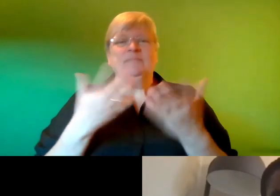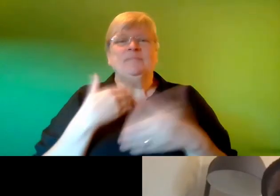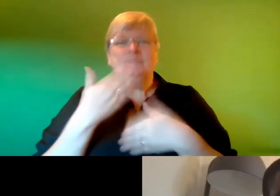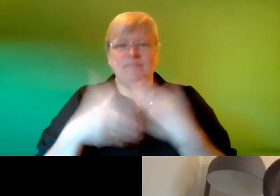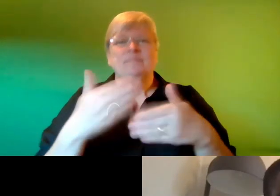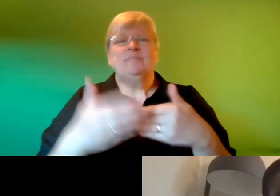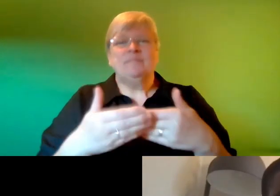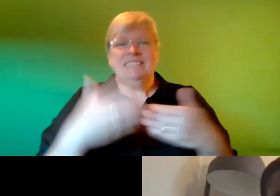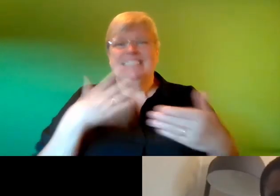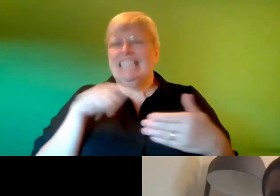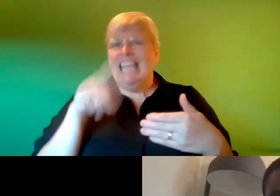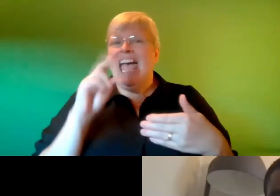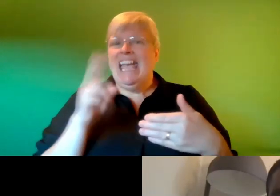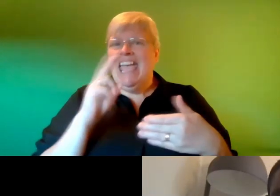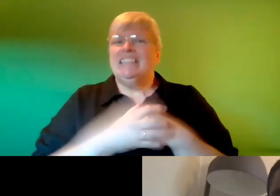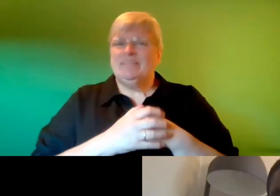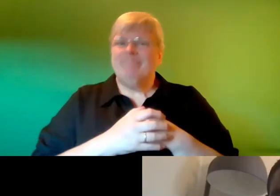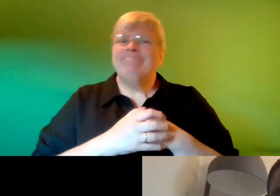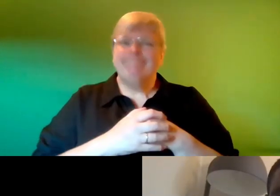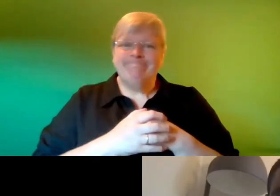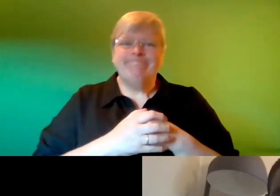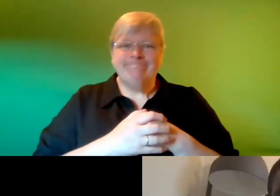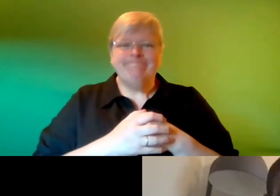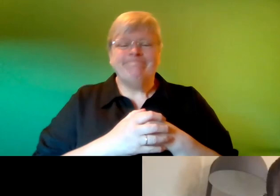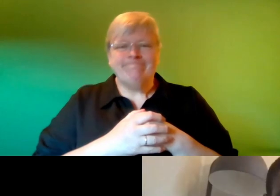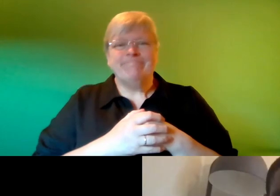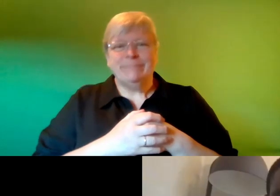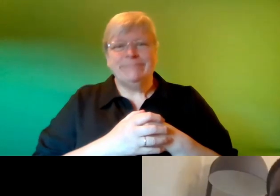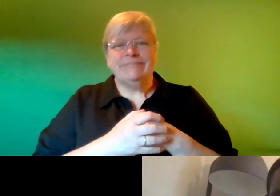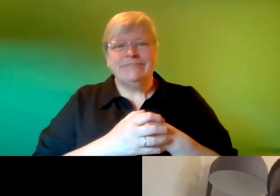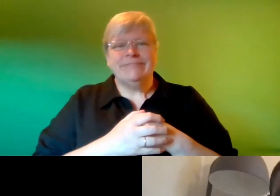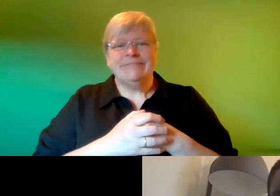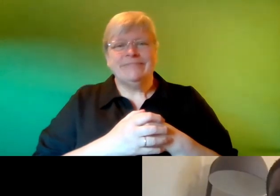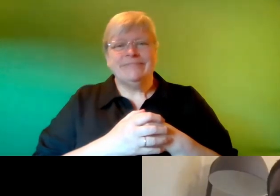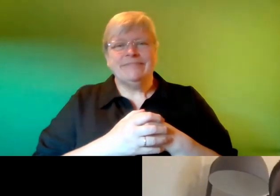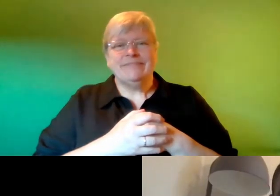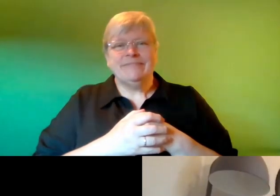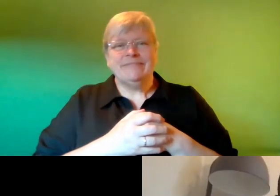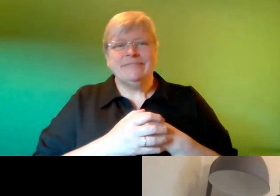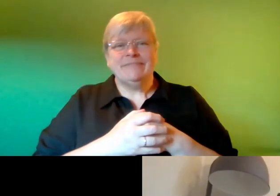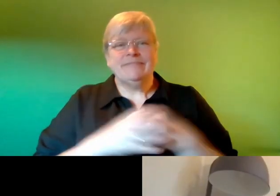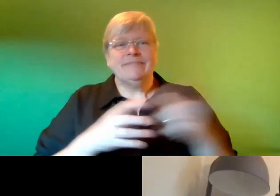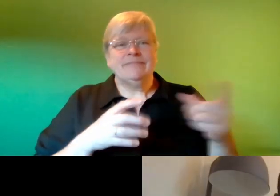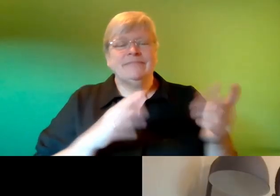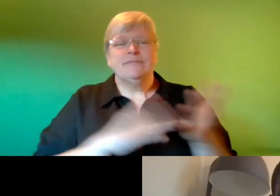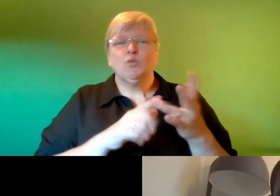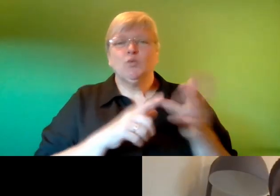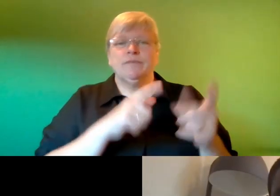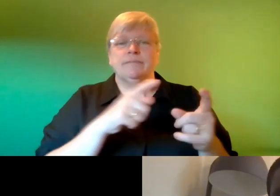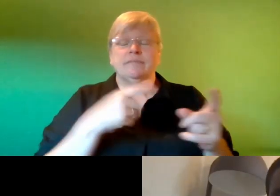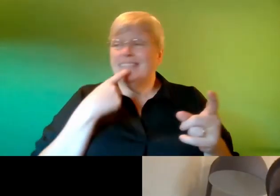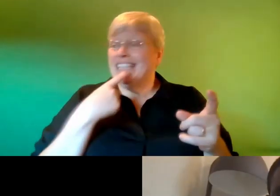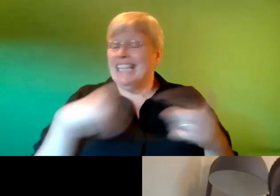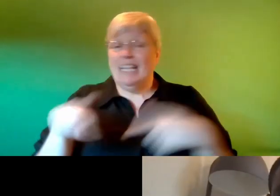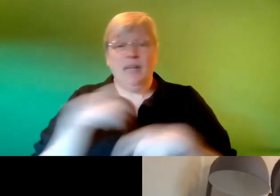so i think i need that um that that boost of energy to get going again as i as i keep saying to everyone as well like one of my